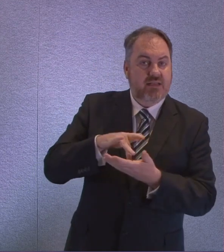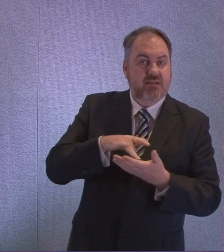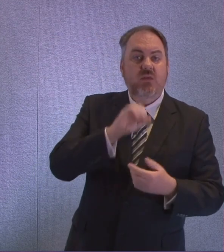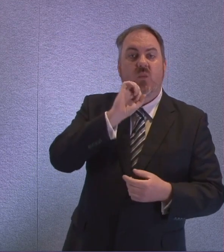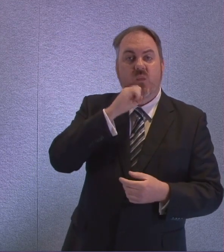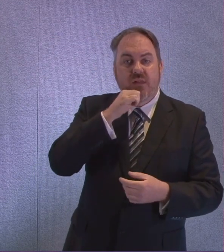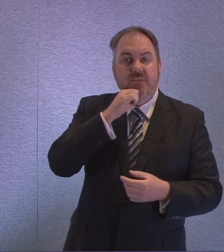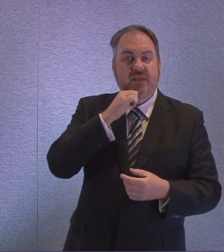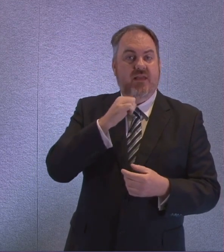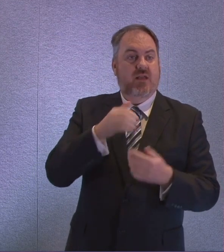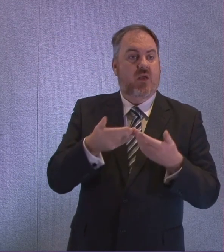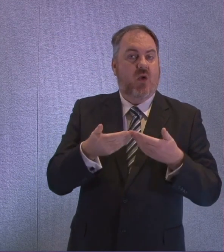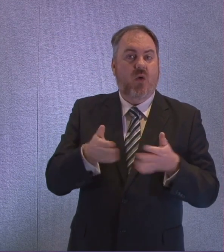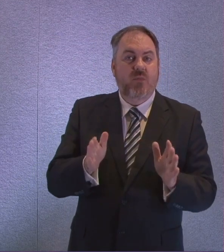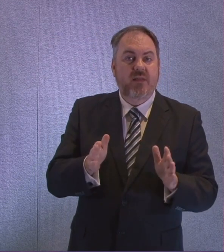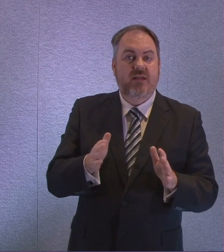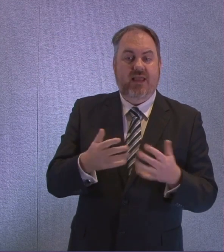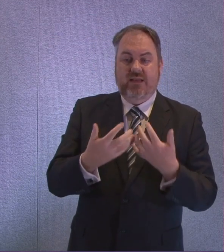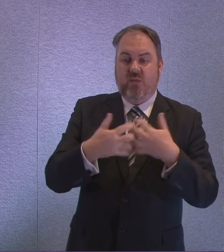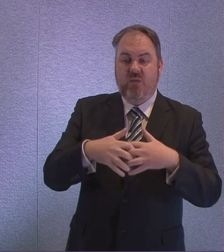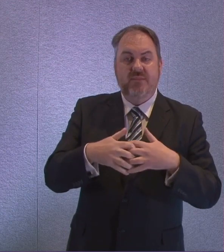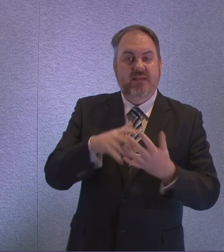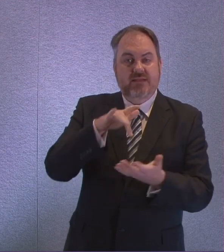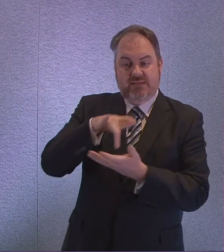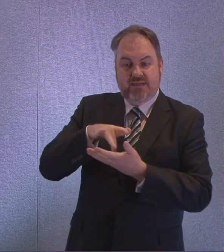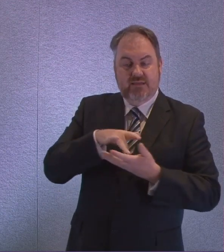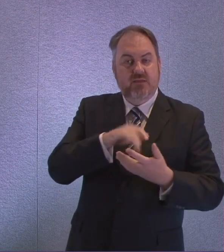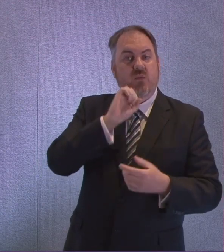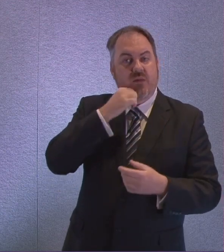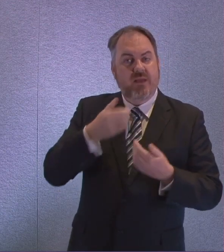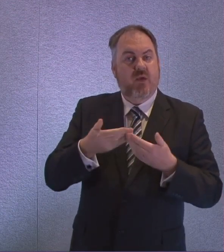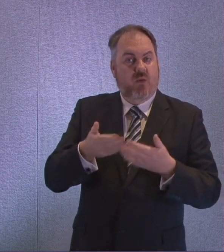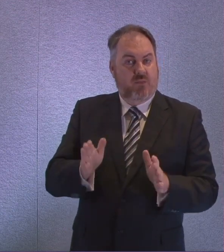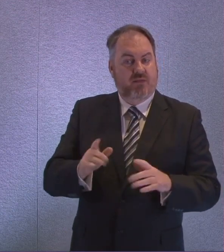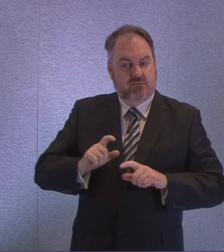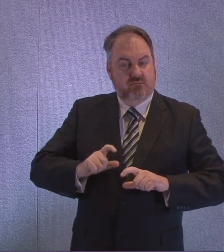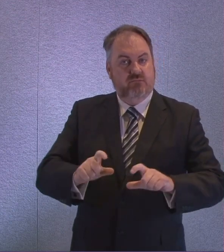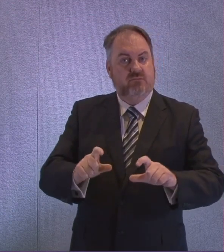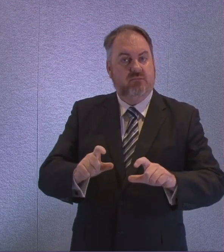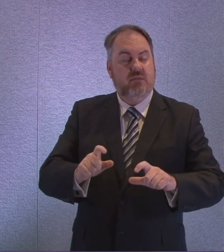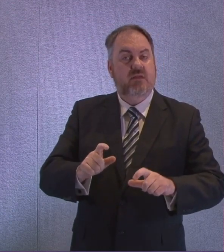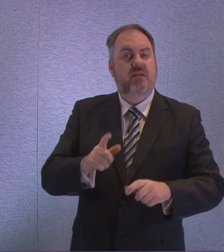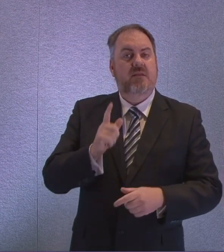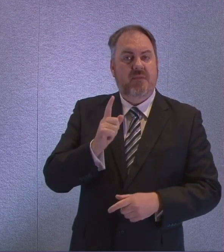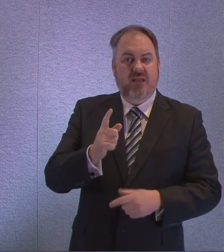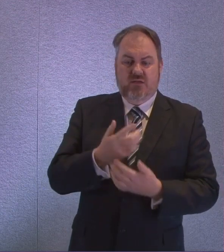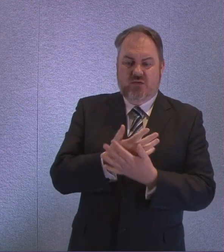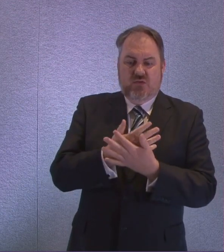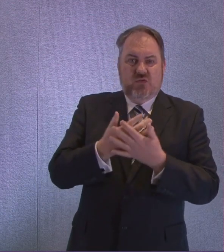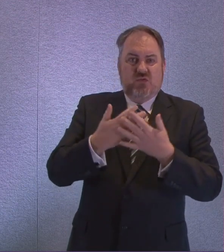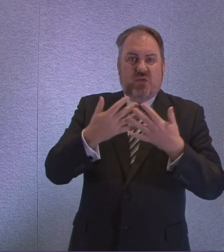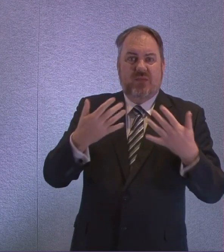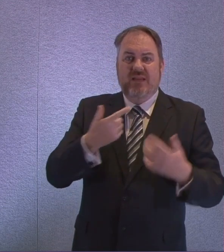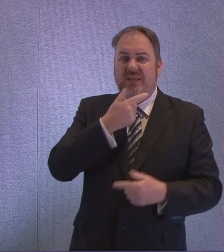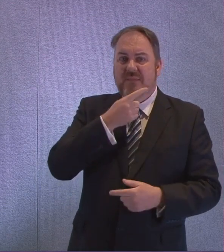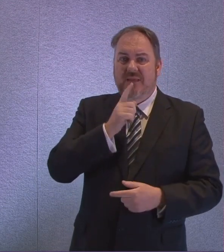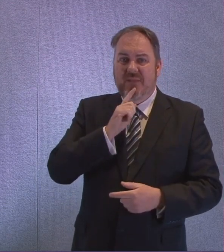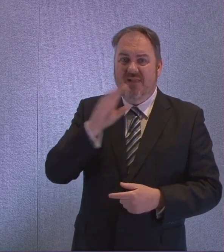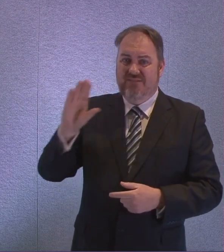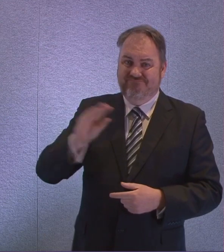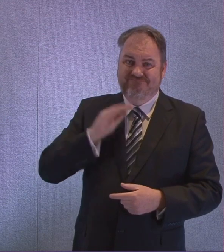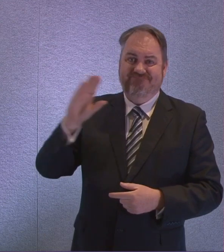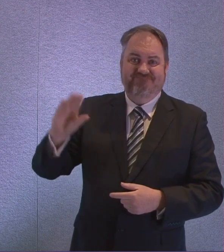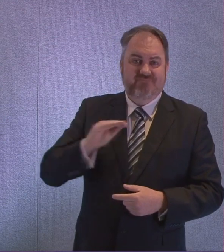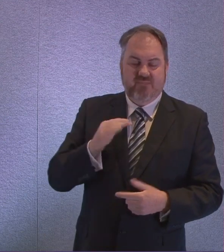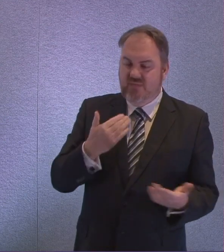I am concerned about is this ongoing issue with distribution because so many people are still contacting directly